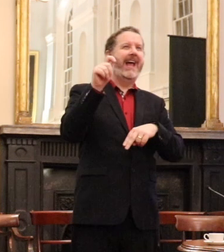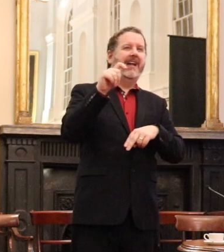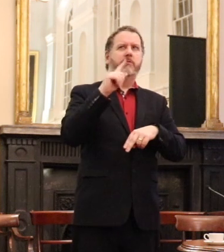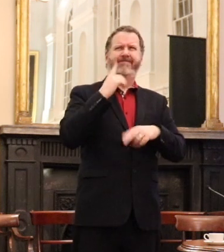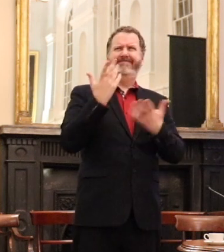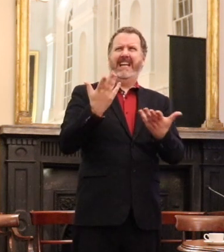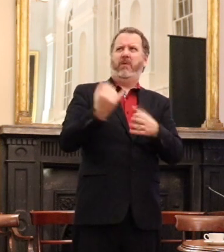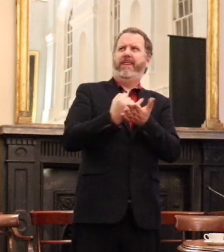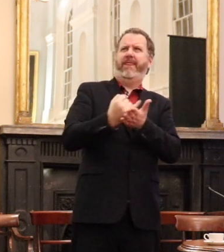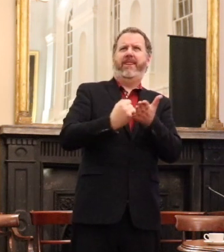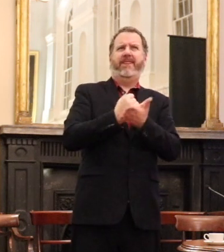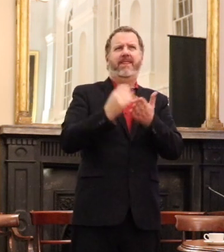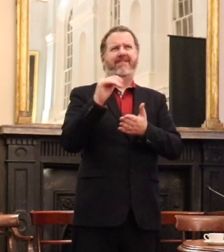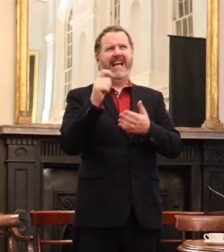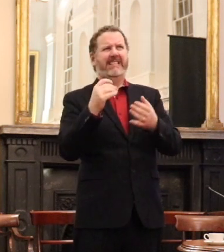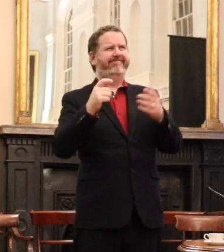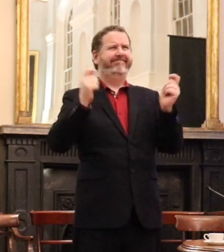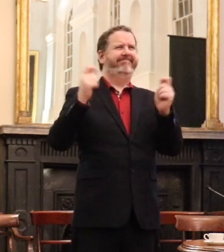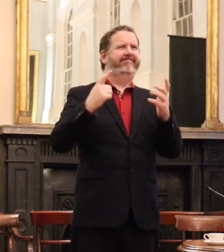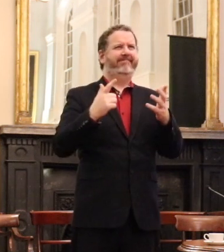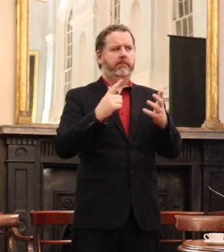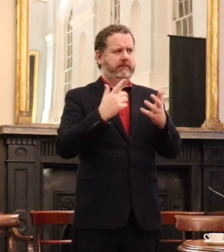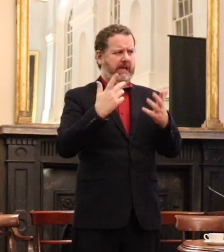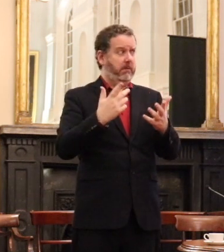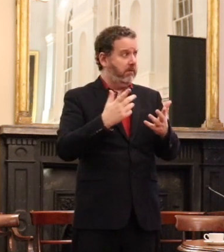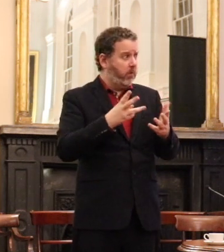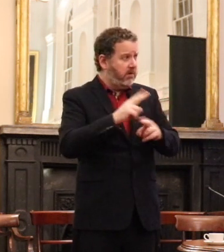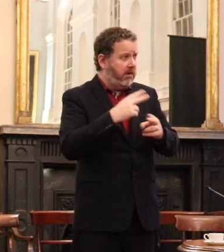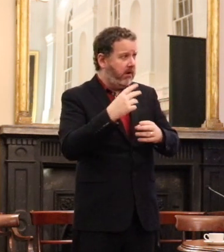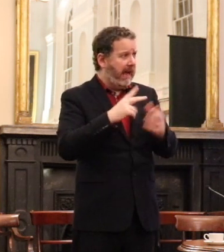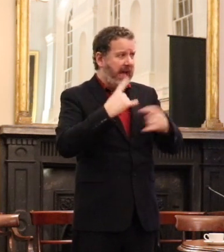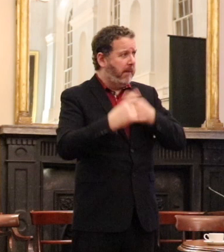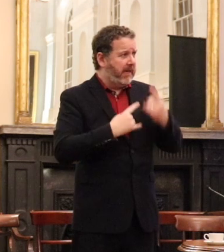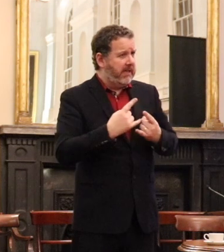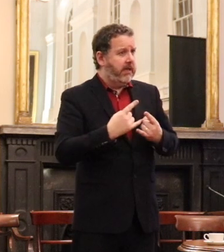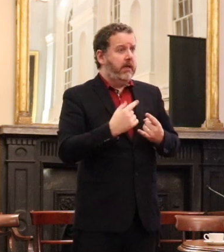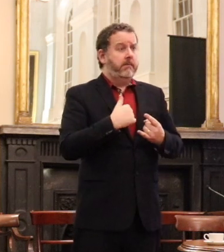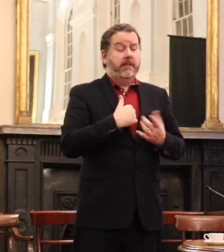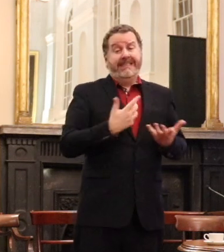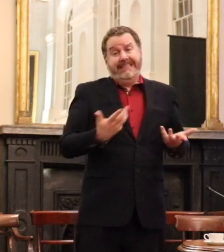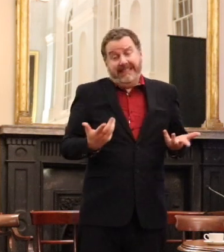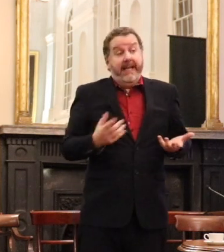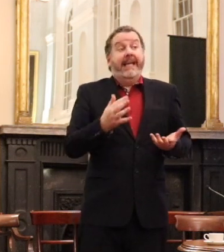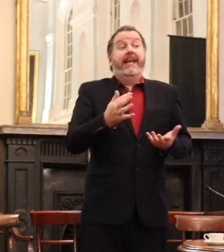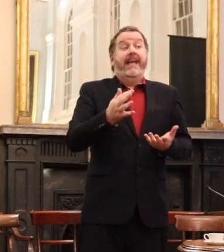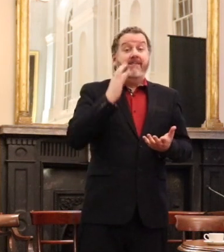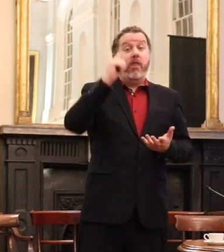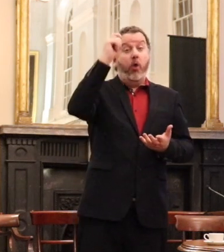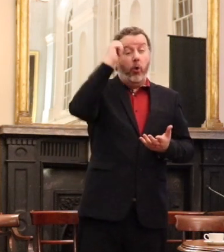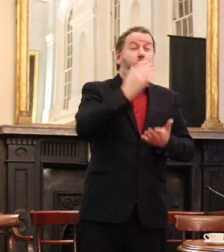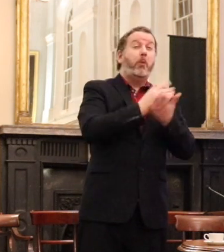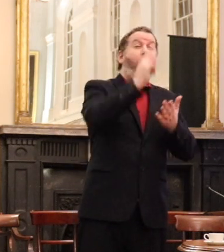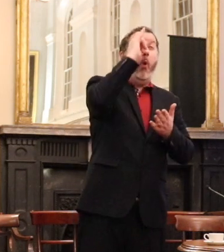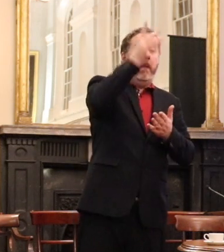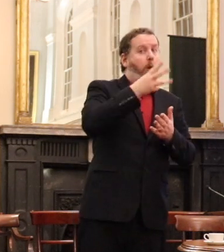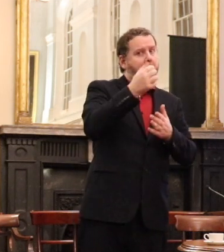very green circle settings. And I said, if I thought it was going to become good, like, stick with it. And they